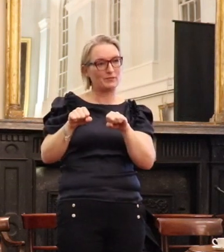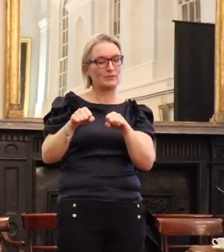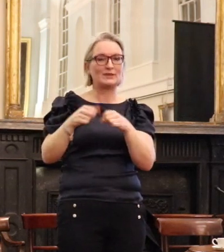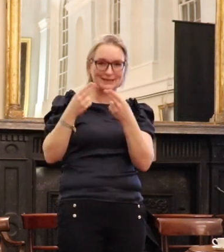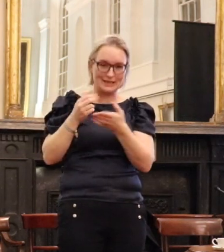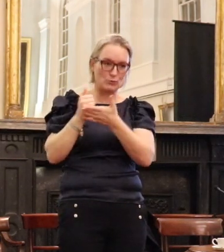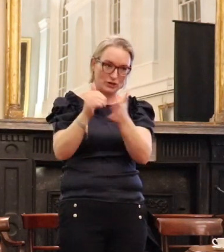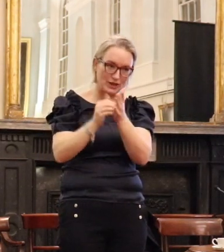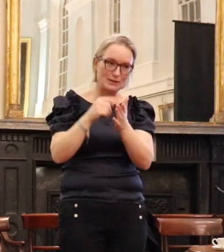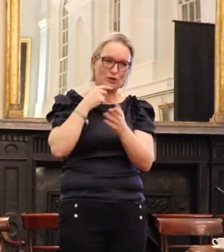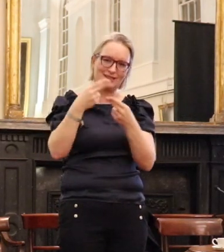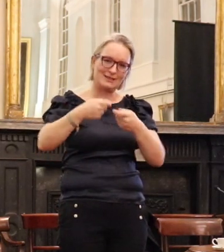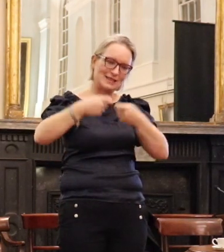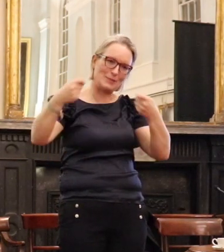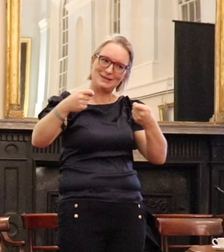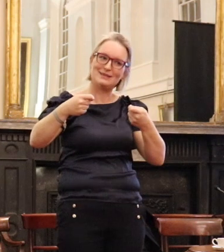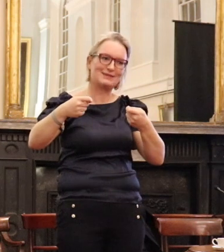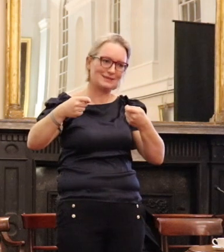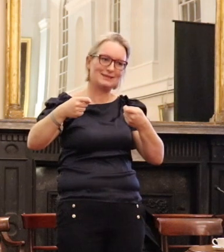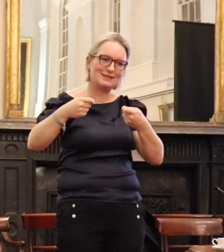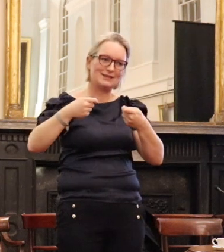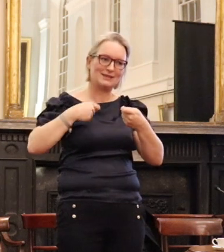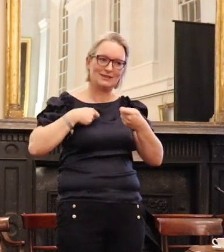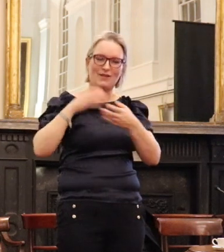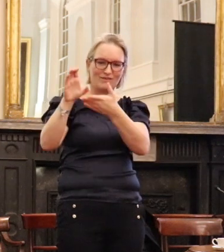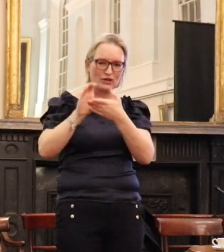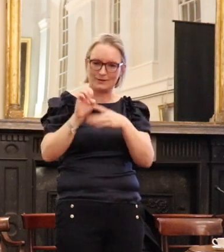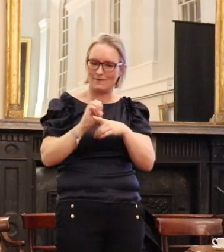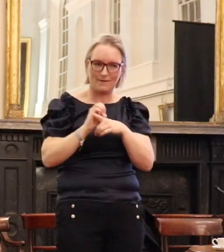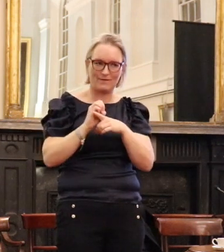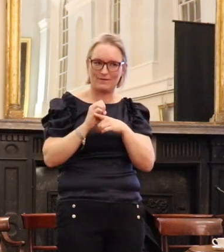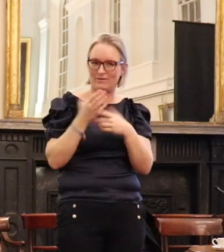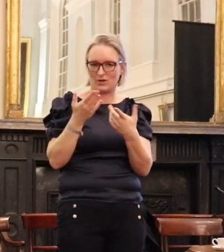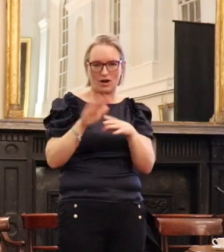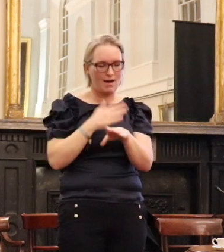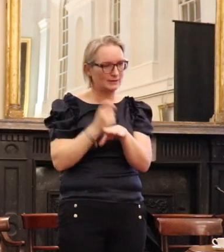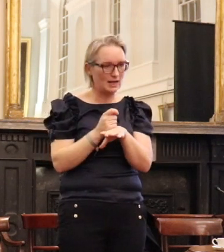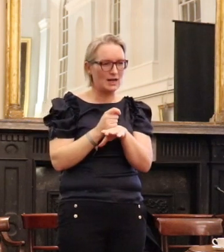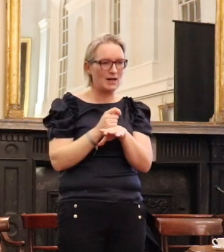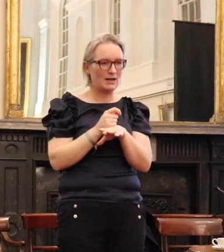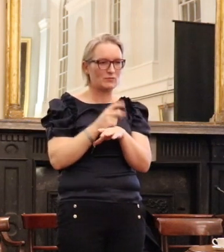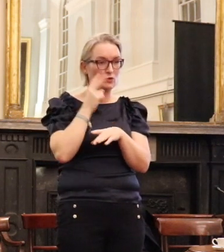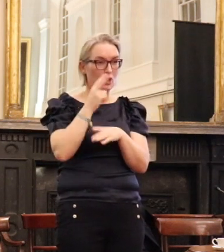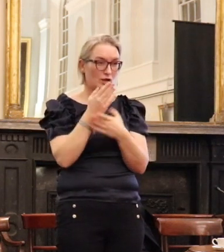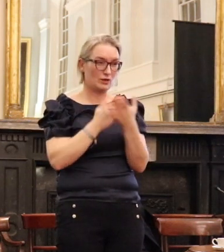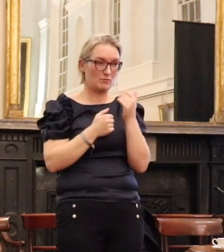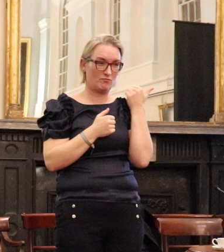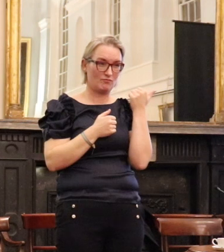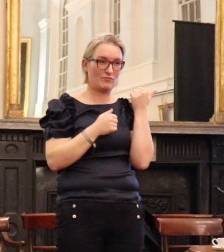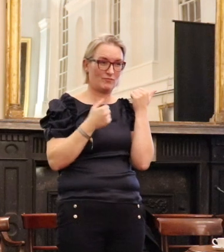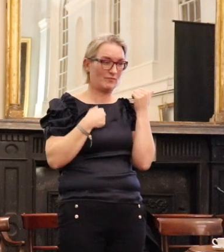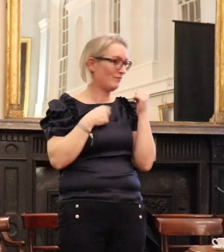supported, but greatly expanded. has to be part of our funding, by the basis of conception, as you may see through some of the